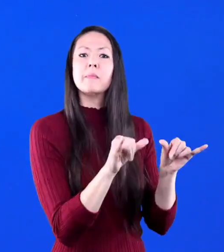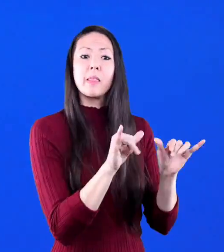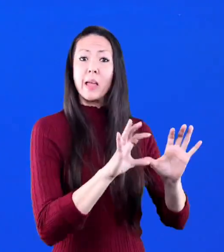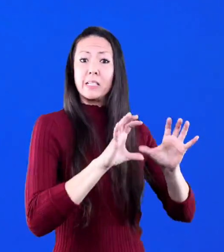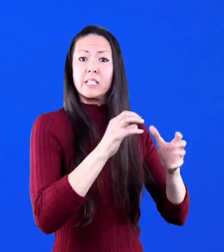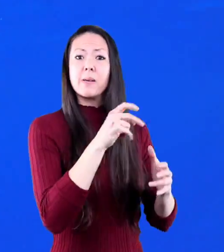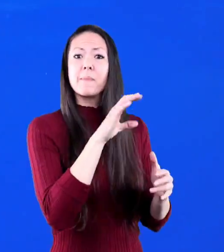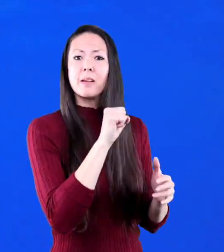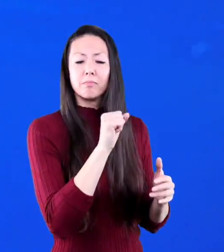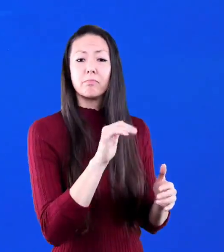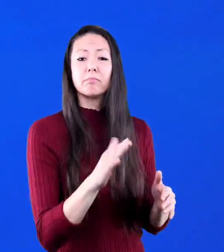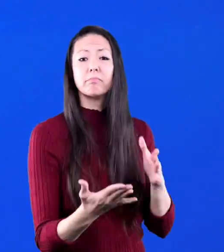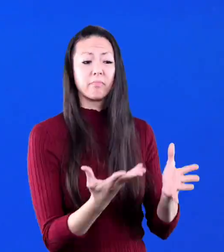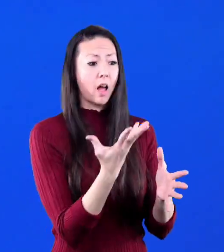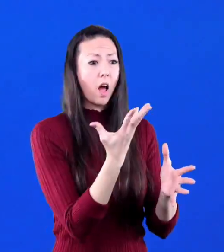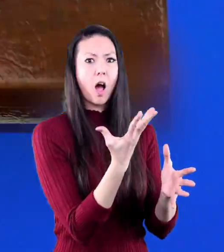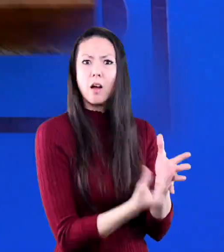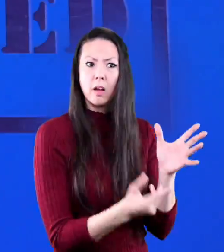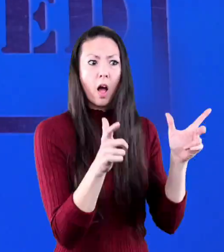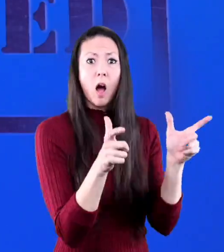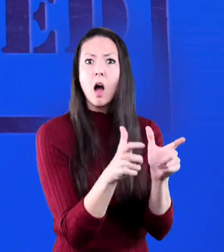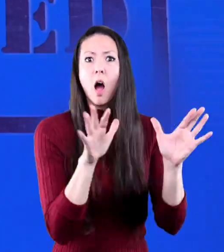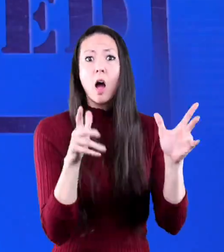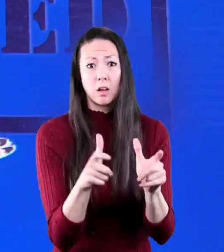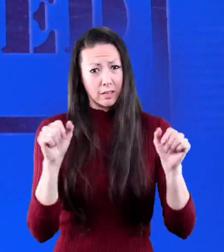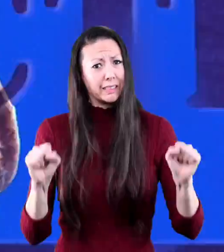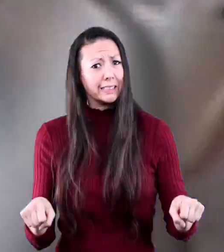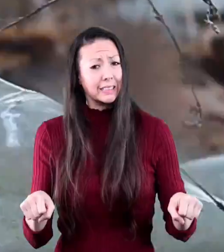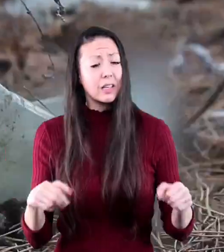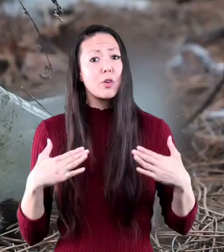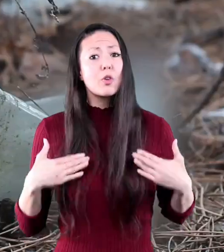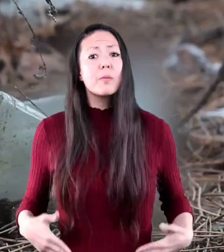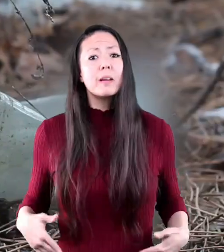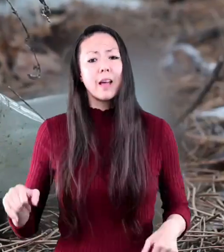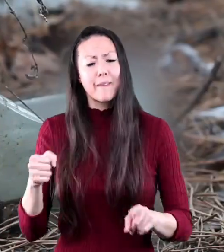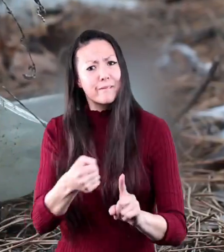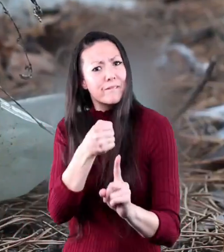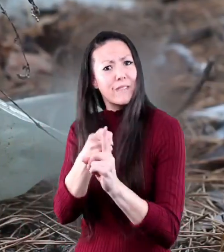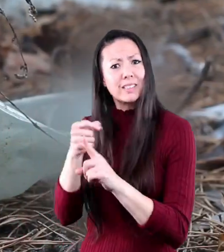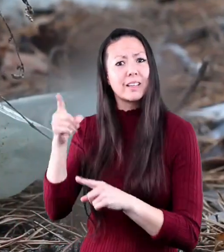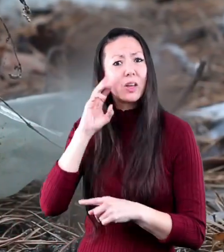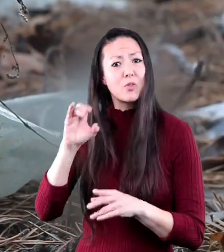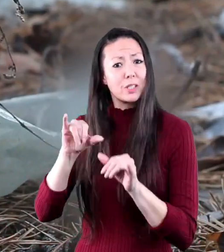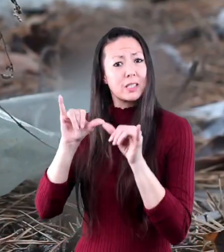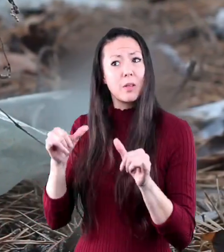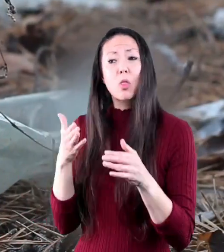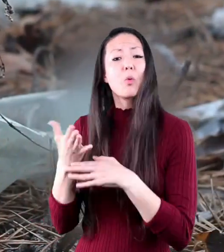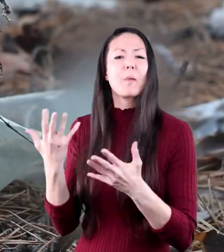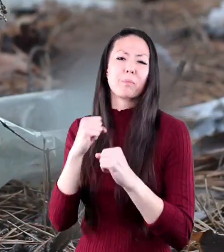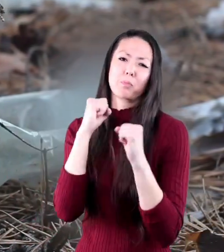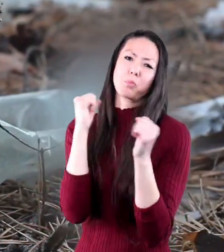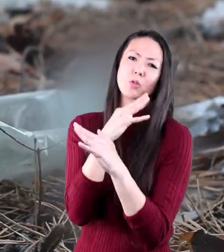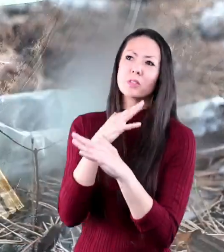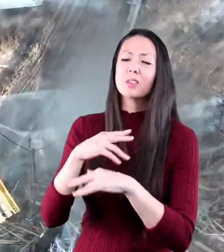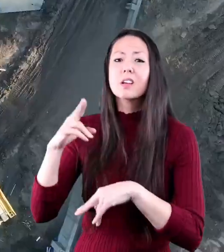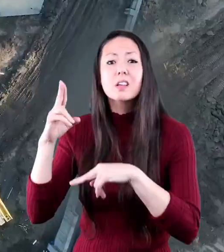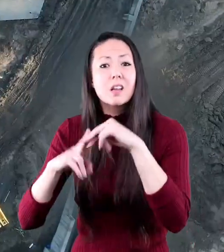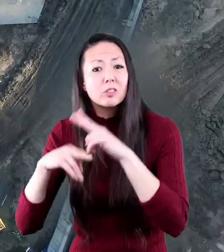species may die out and become extinct humans also affect our ecosystems through pollution construction